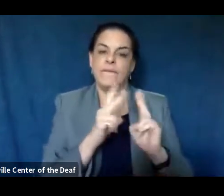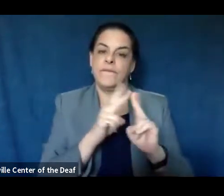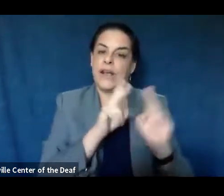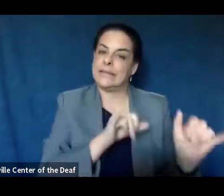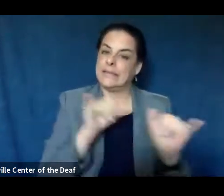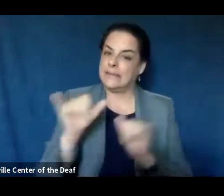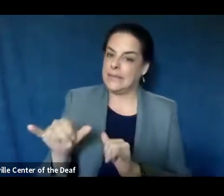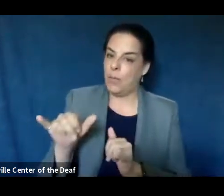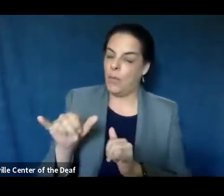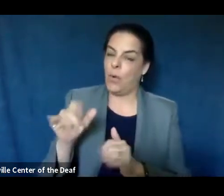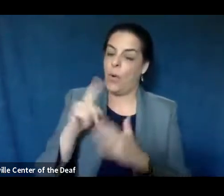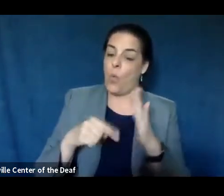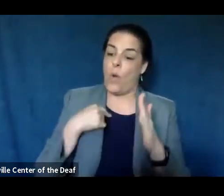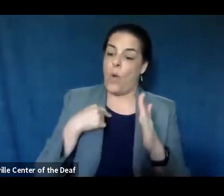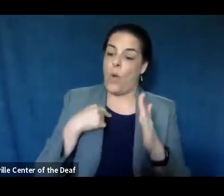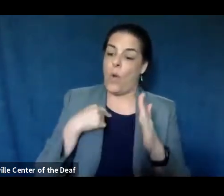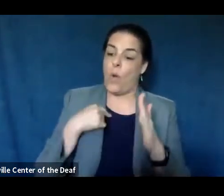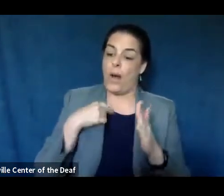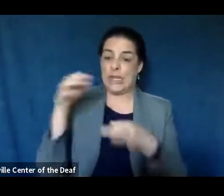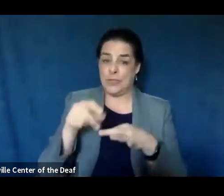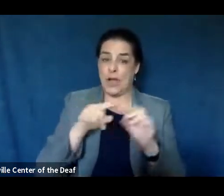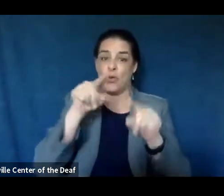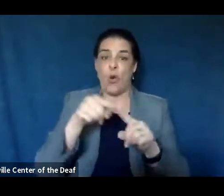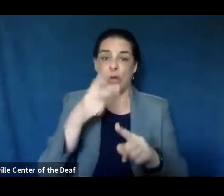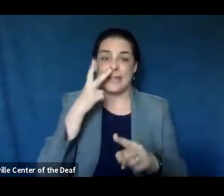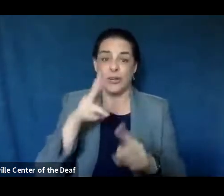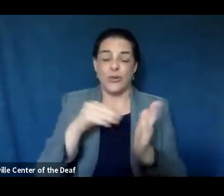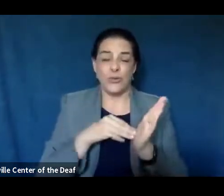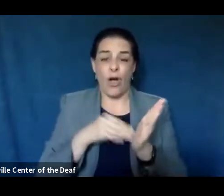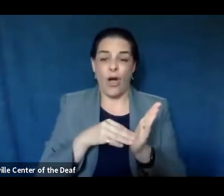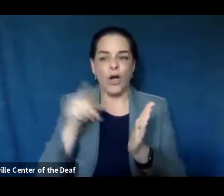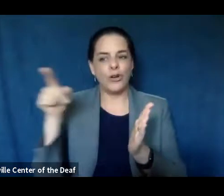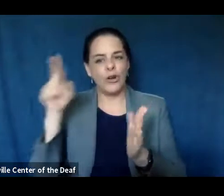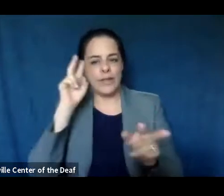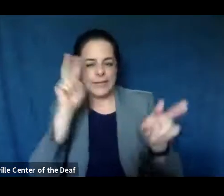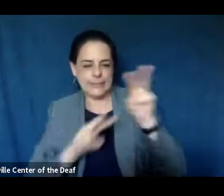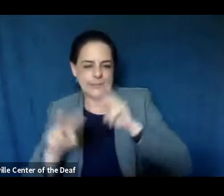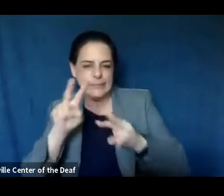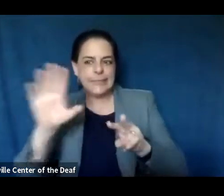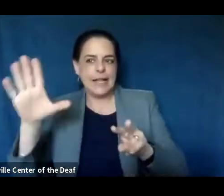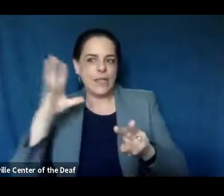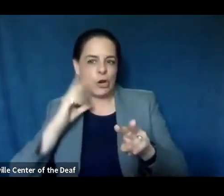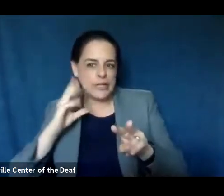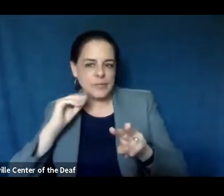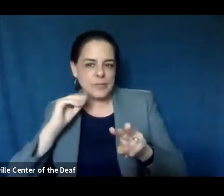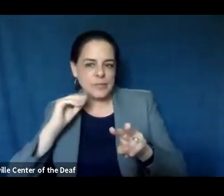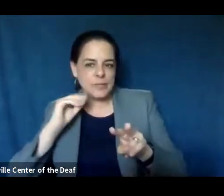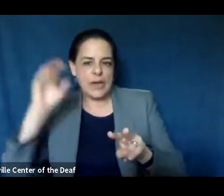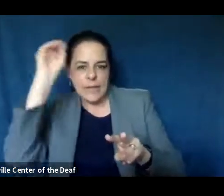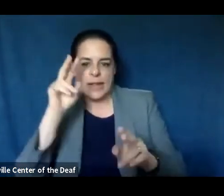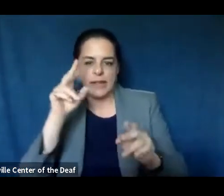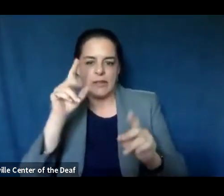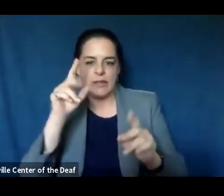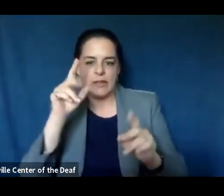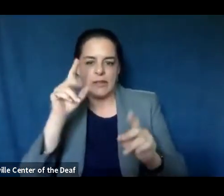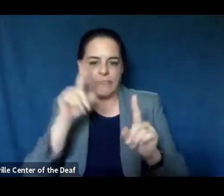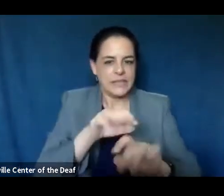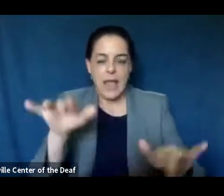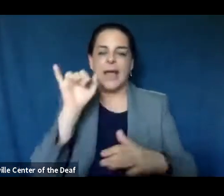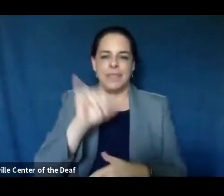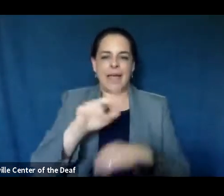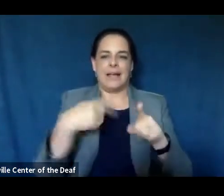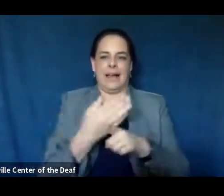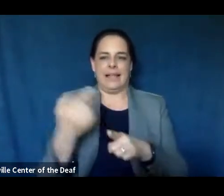the thing I just explained when you go to your doctor's office, that there is some judgment, um, in there and that's what we're utilizing as we move forward.